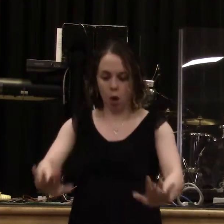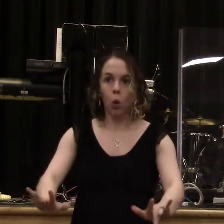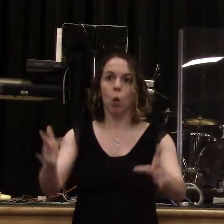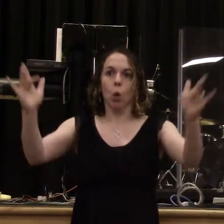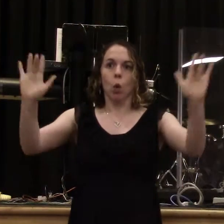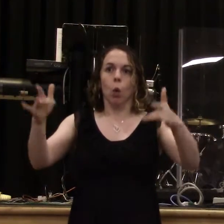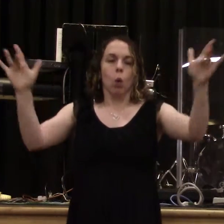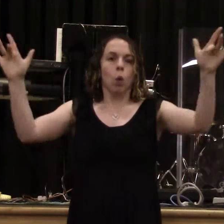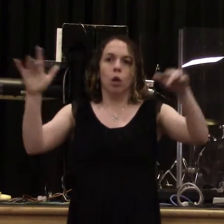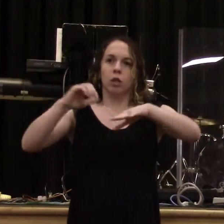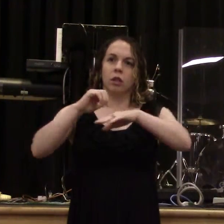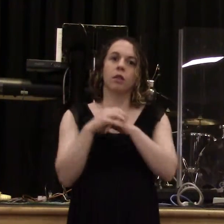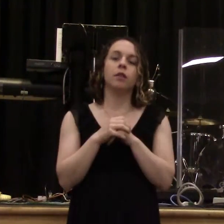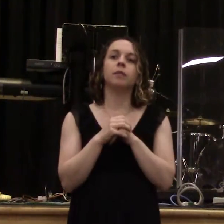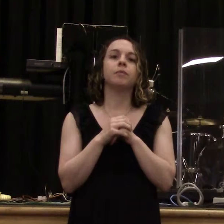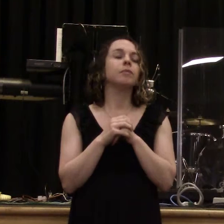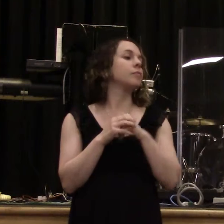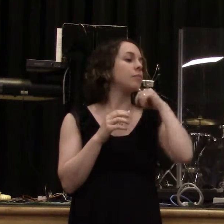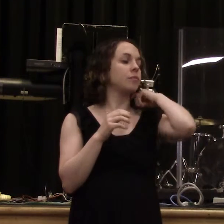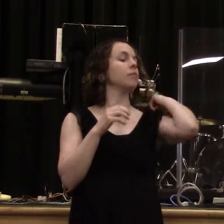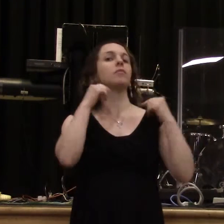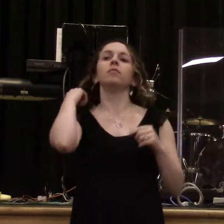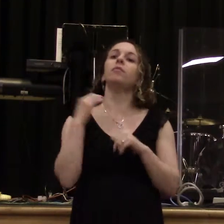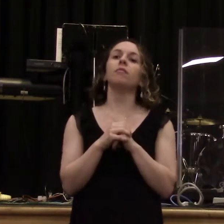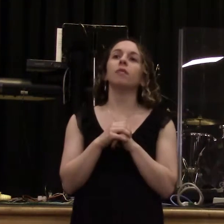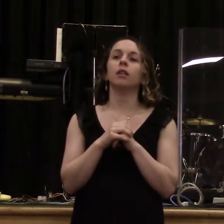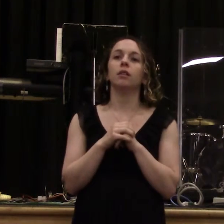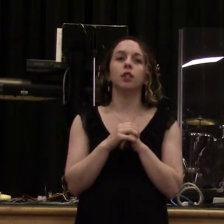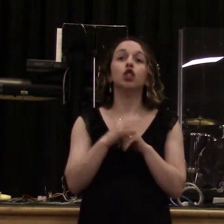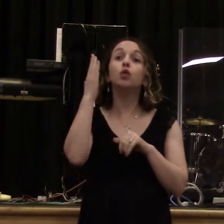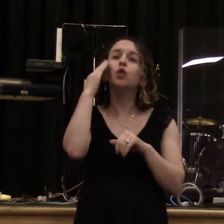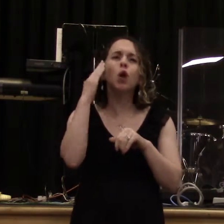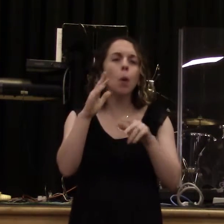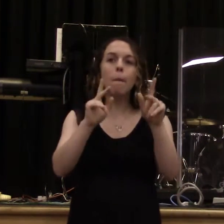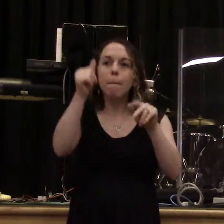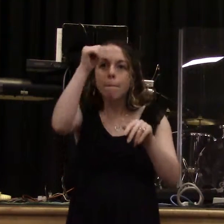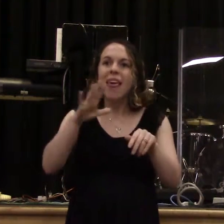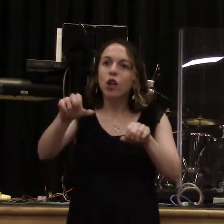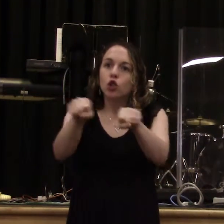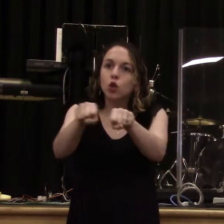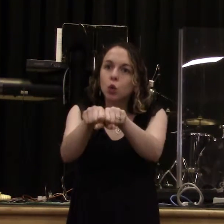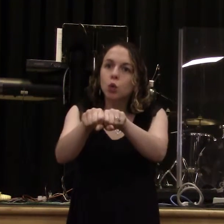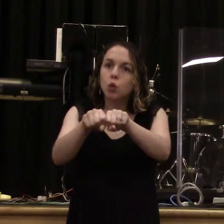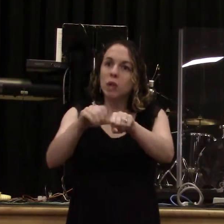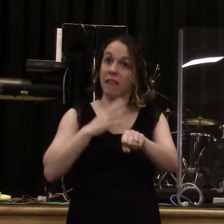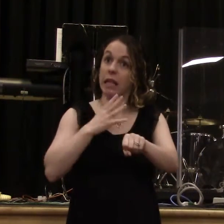polished. In fact, it's an interesting word. It's a word that's hardly used. And it means a compilation of different alloys. That when it's